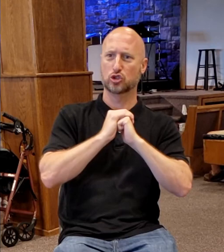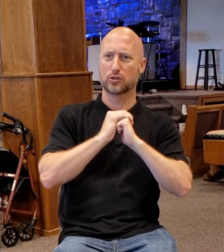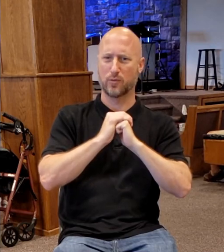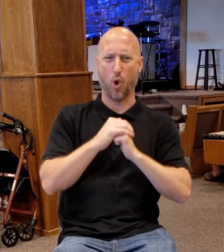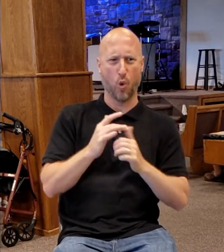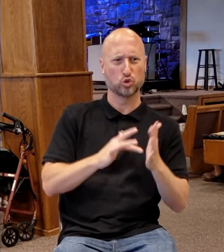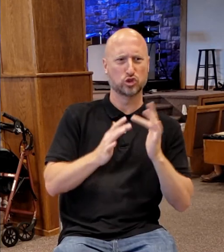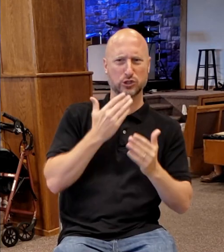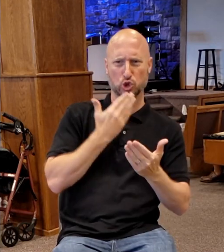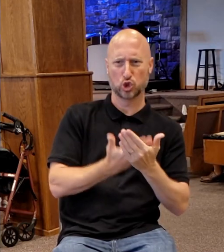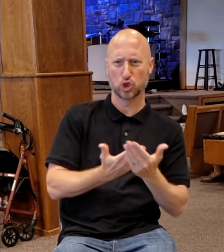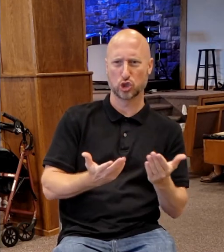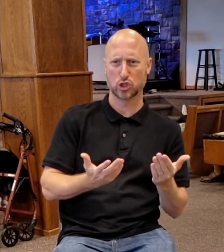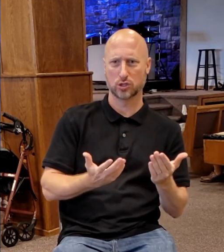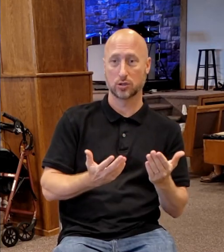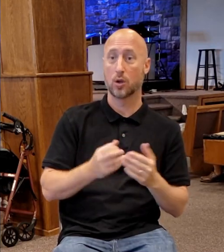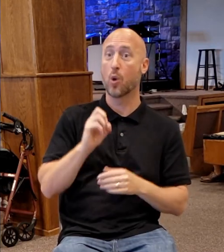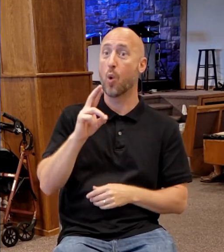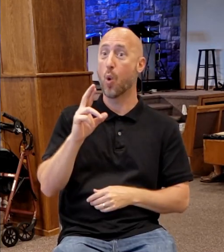carrying my son dead.